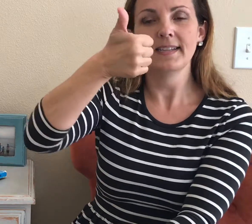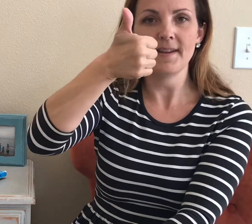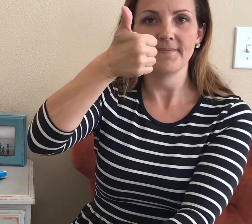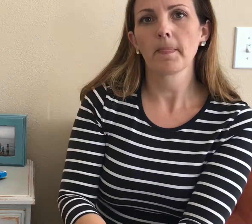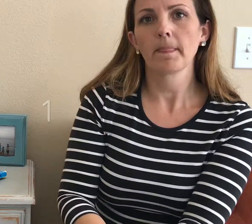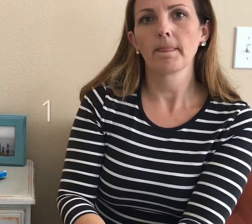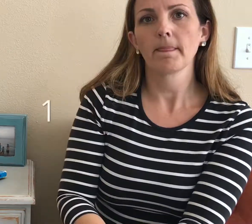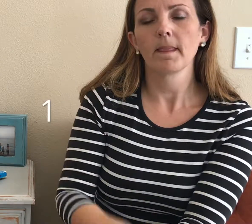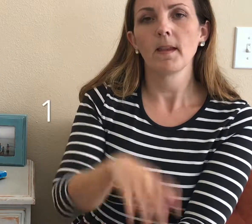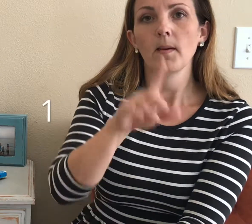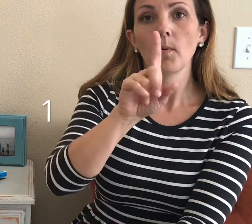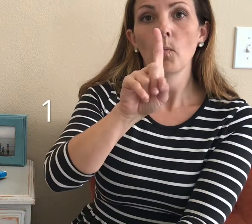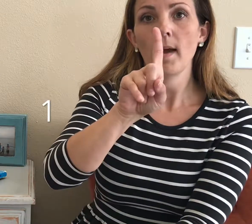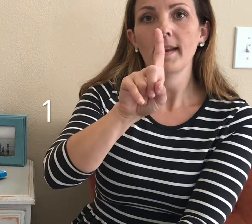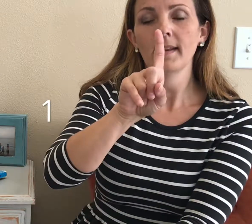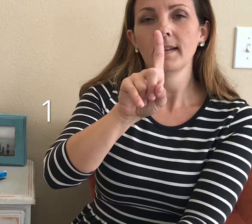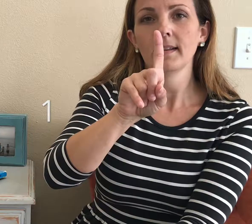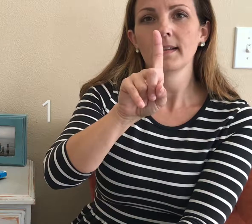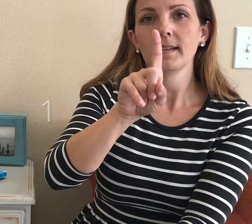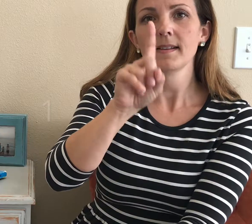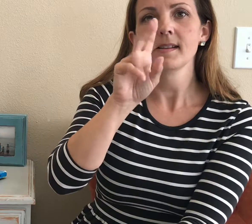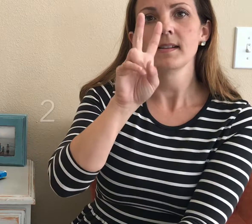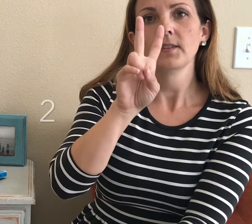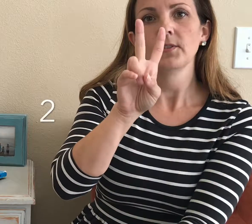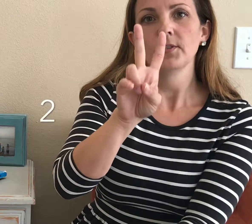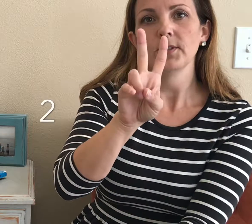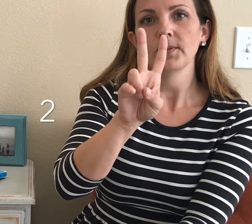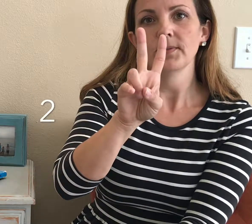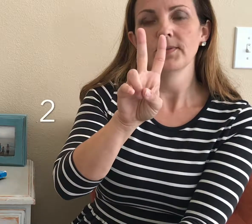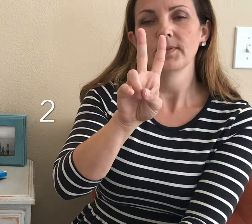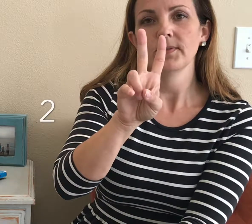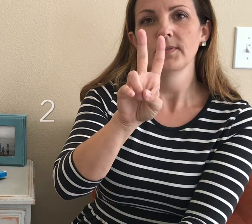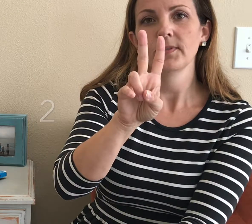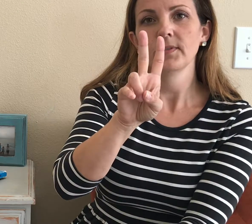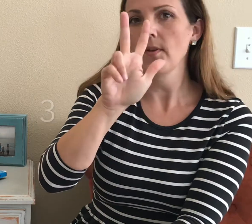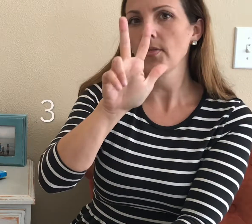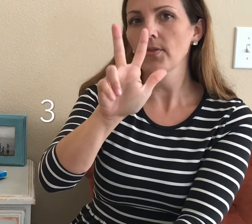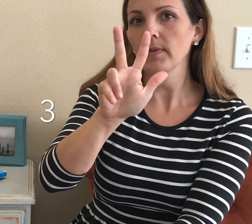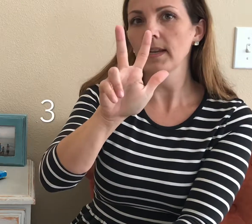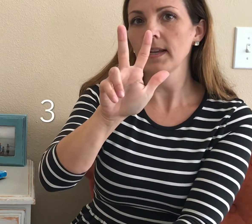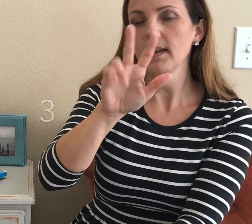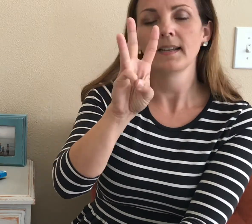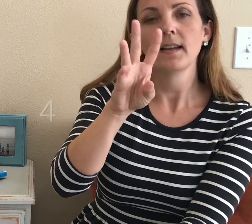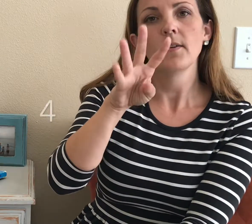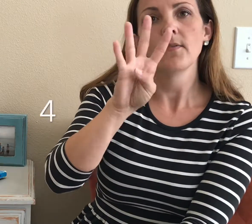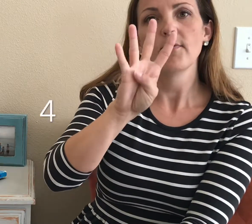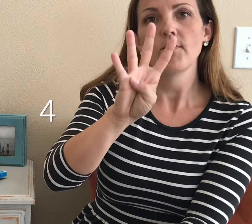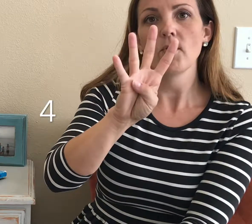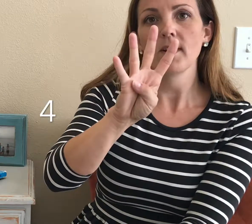ten. One, two, three, four,